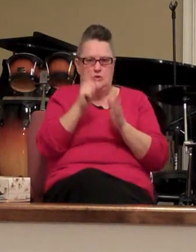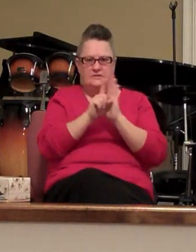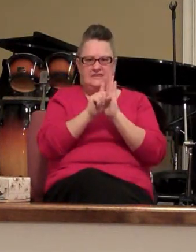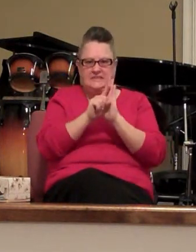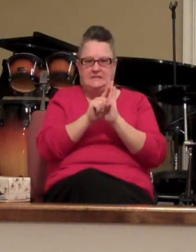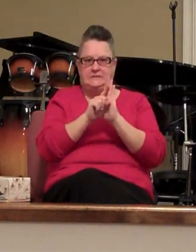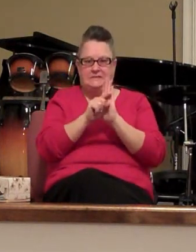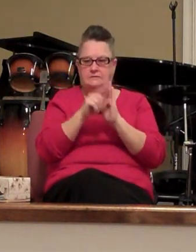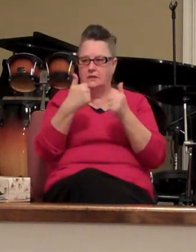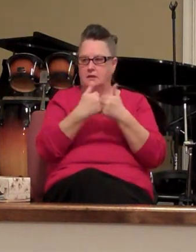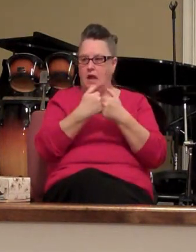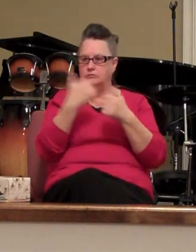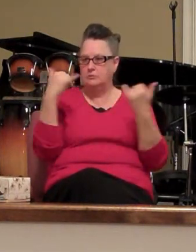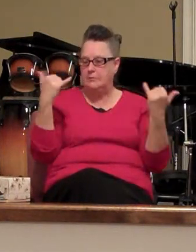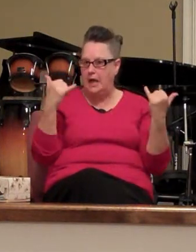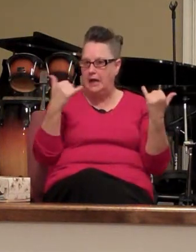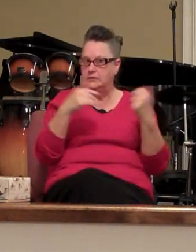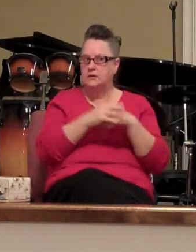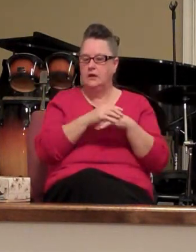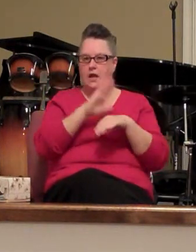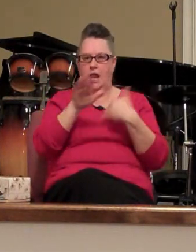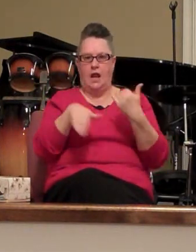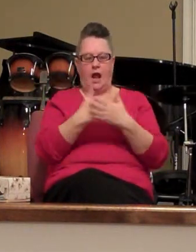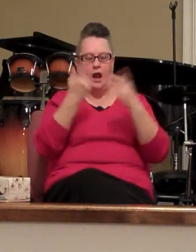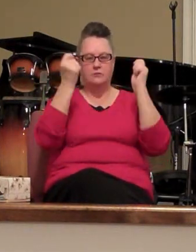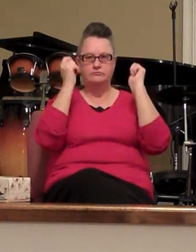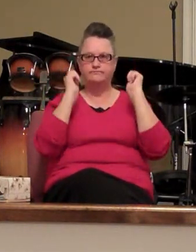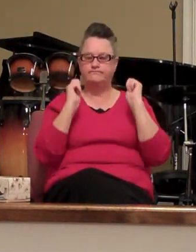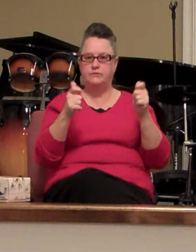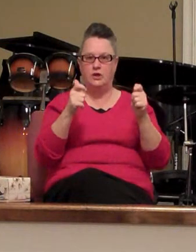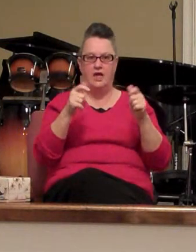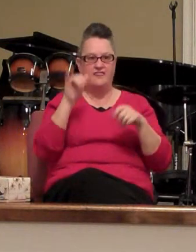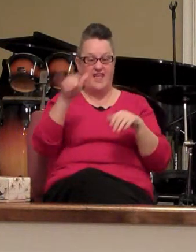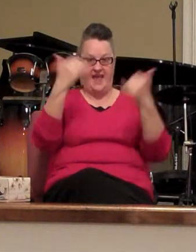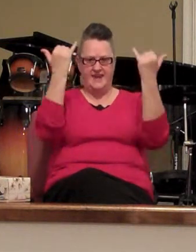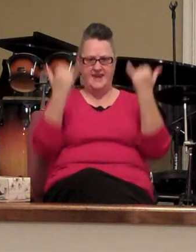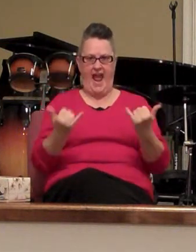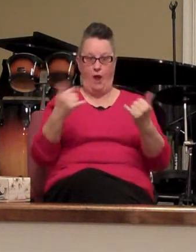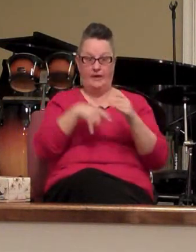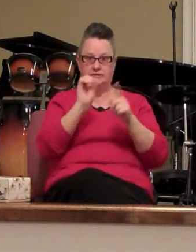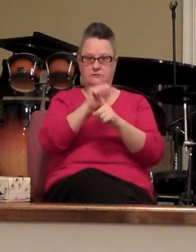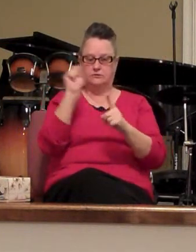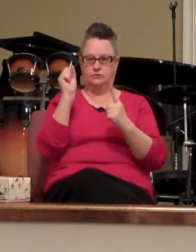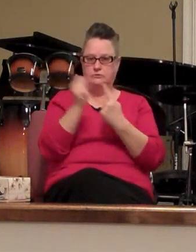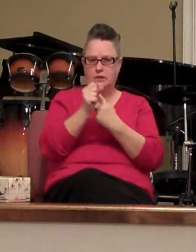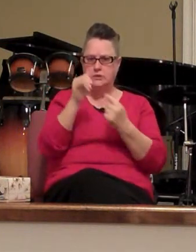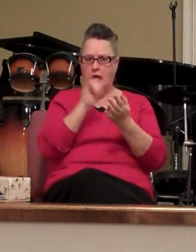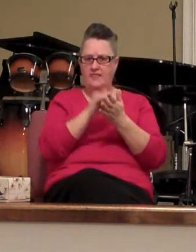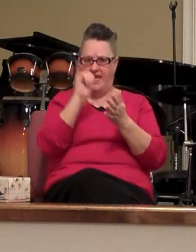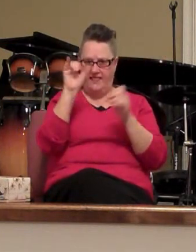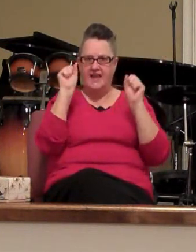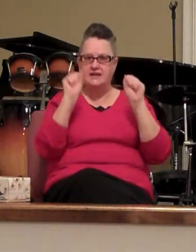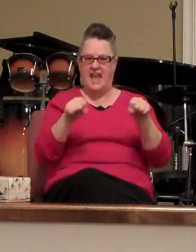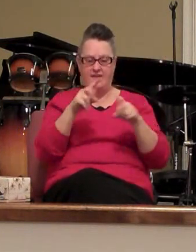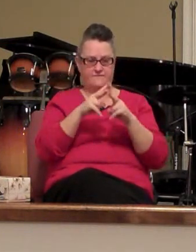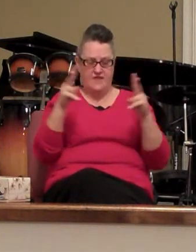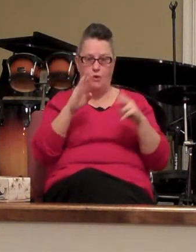game to play and all of a sudden they are now in a situation that they could have very well lost